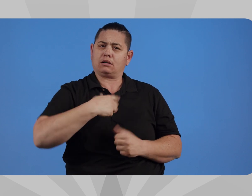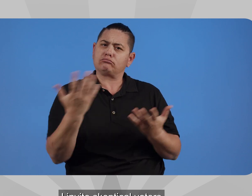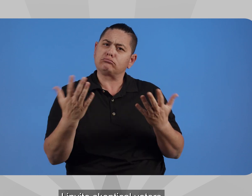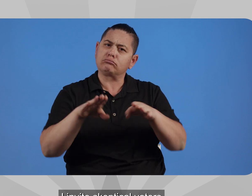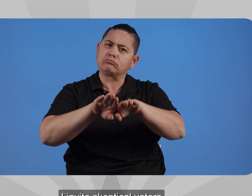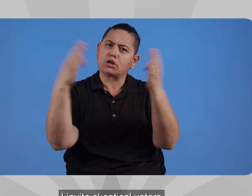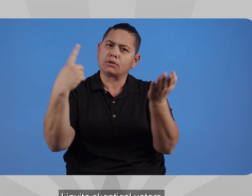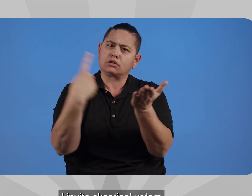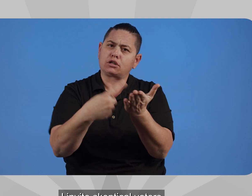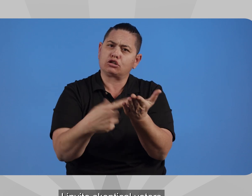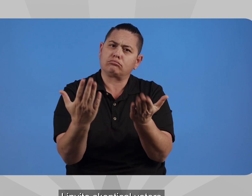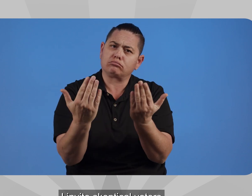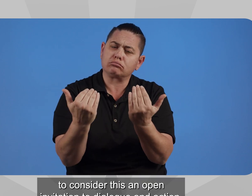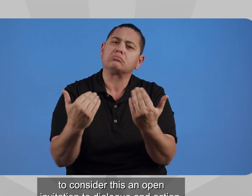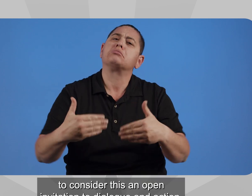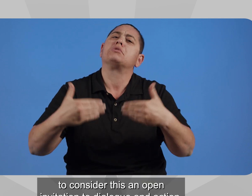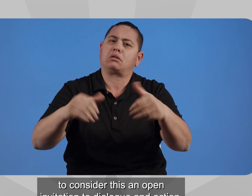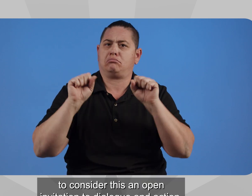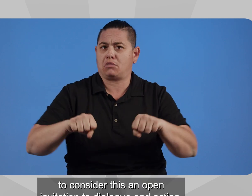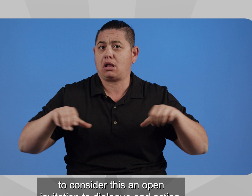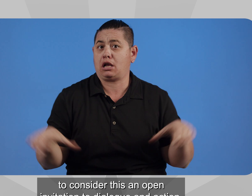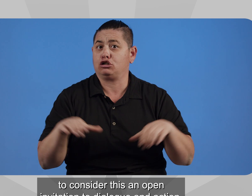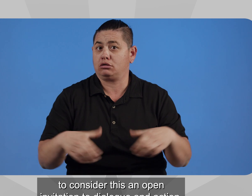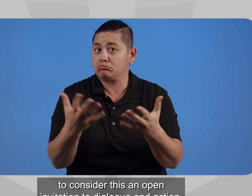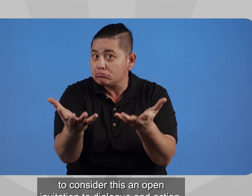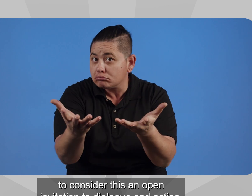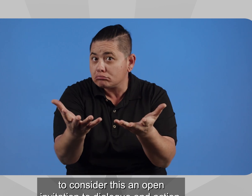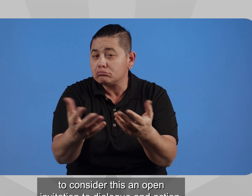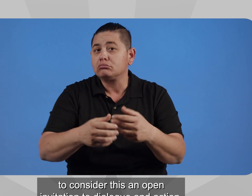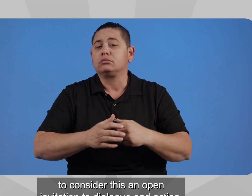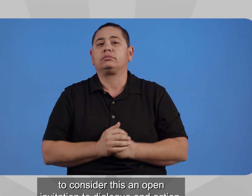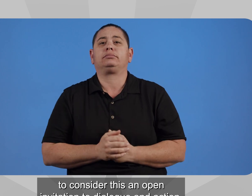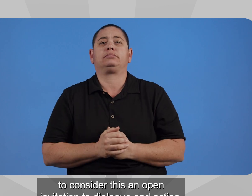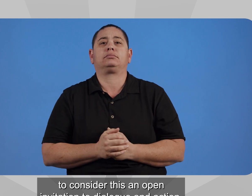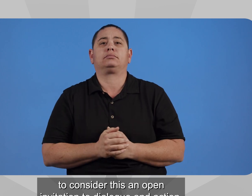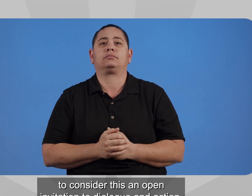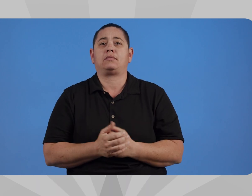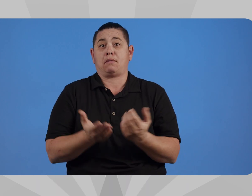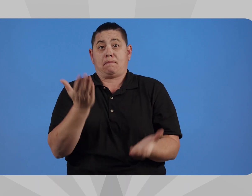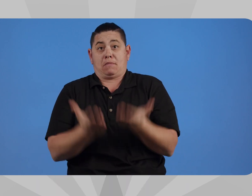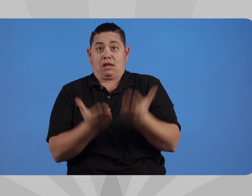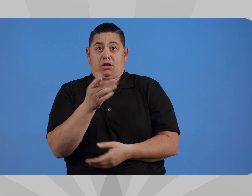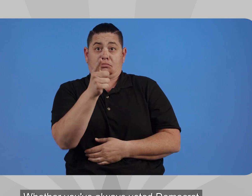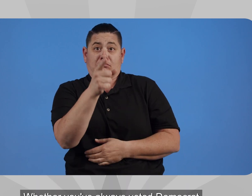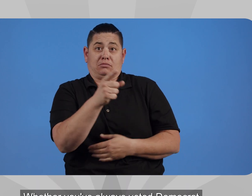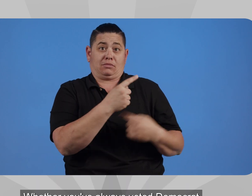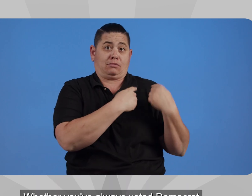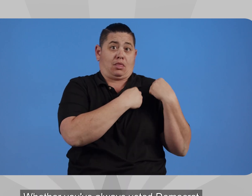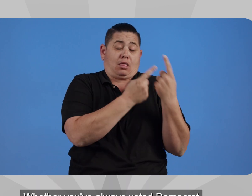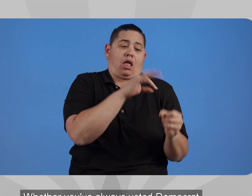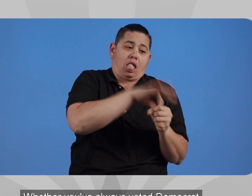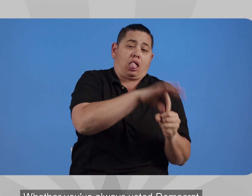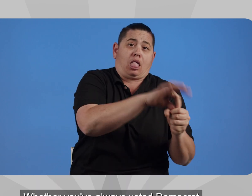I invite skeptical voters to consider this an open invitation to dialogue and action. Whether